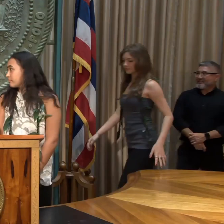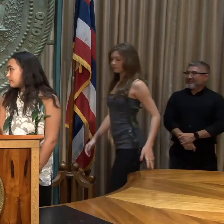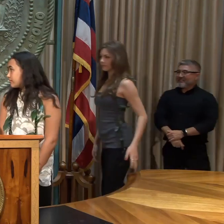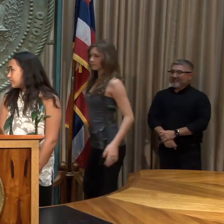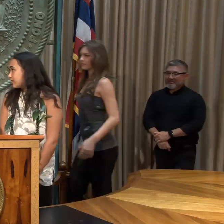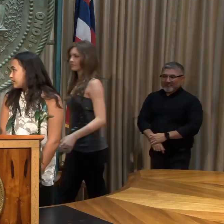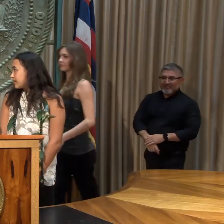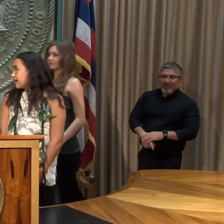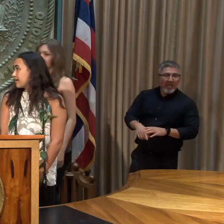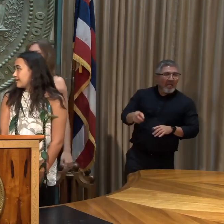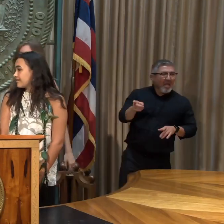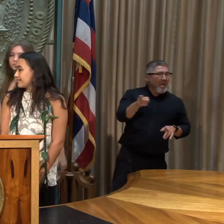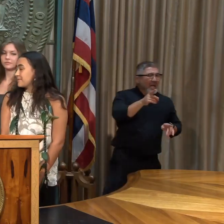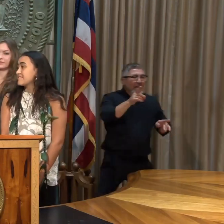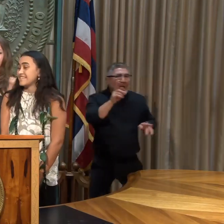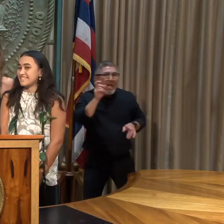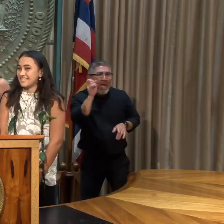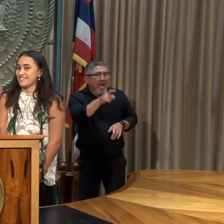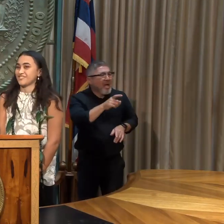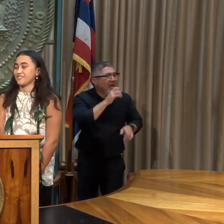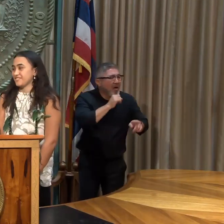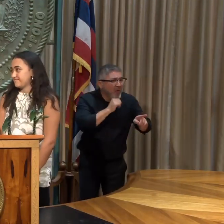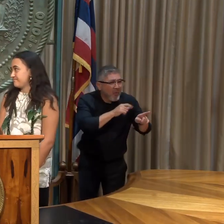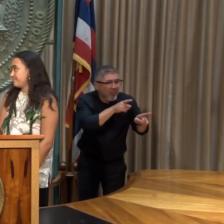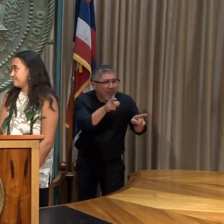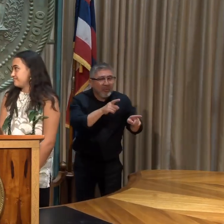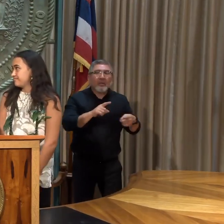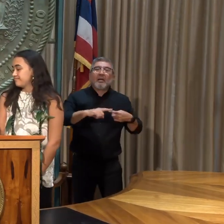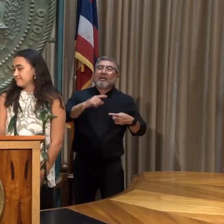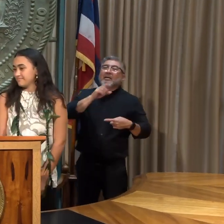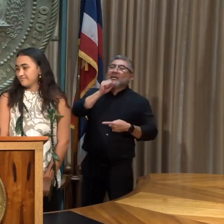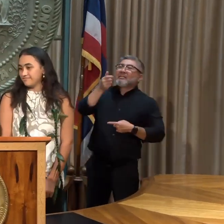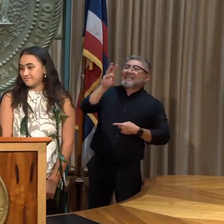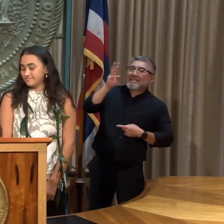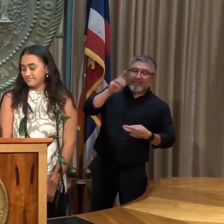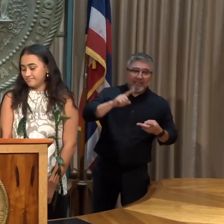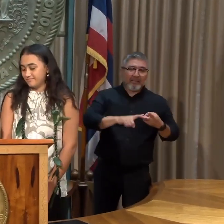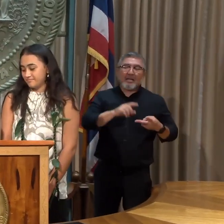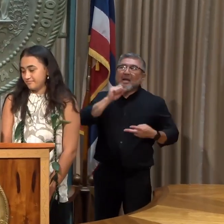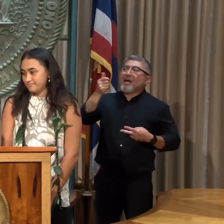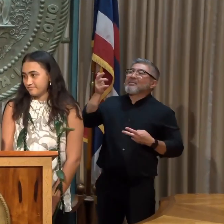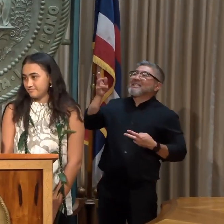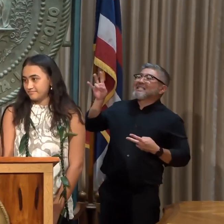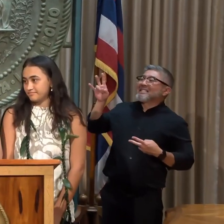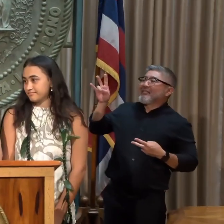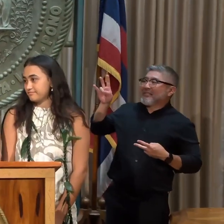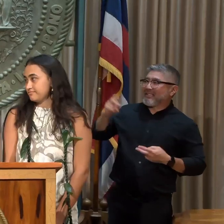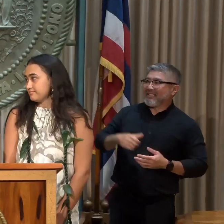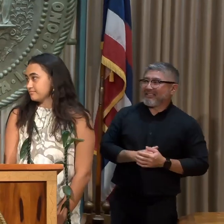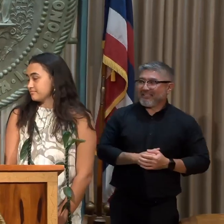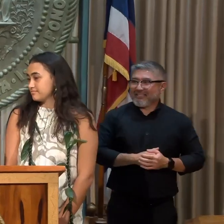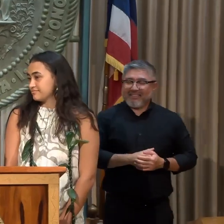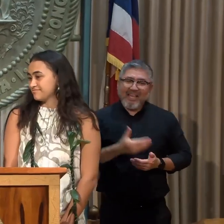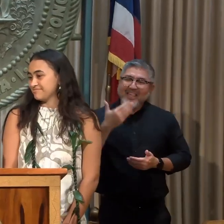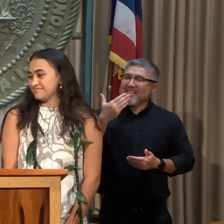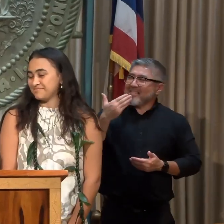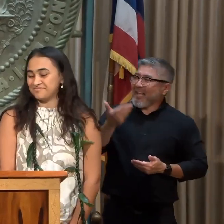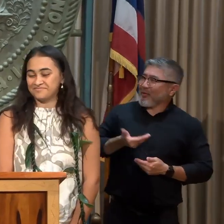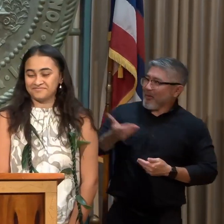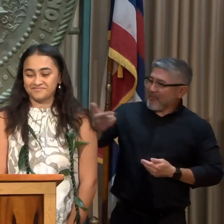How old are you guys? You want to share with me? I'm 16 years old. Hi, I'm 17. My name is Messina. Can invite me up? Sure.